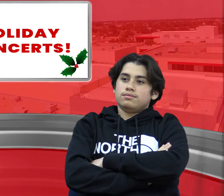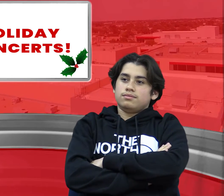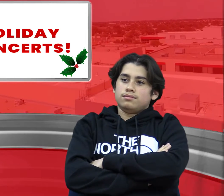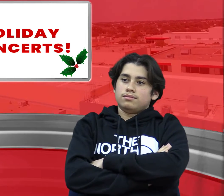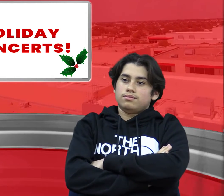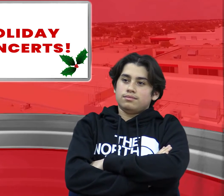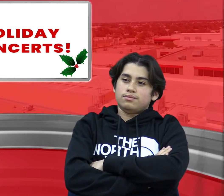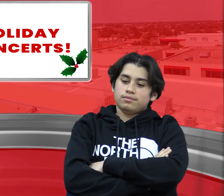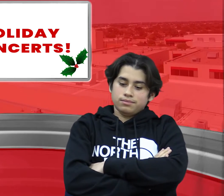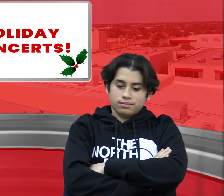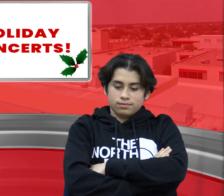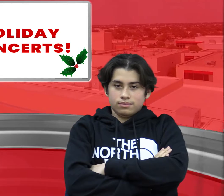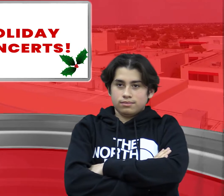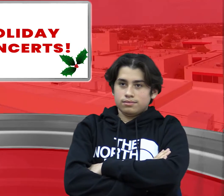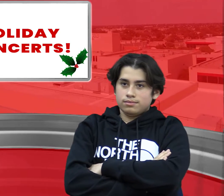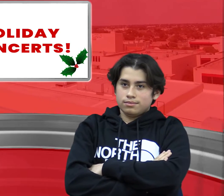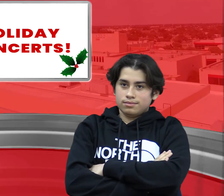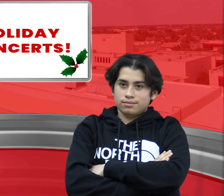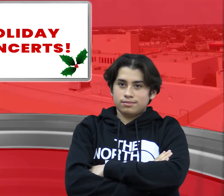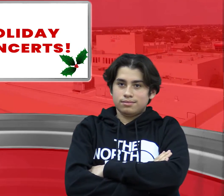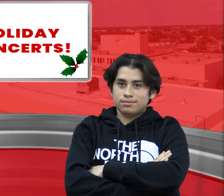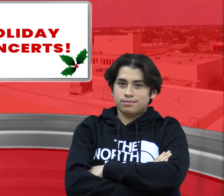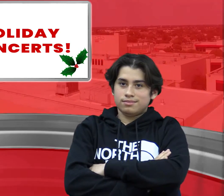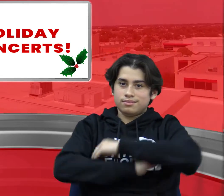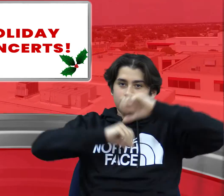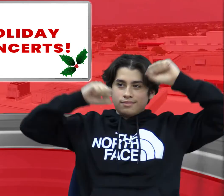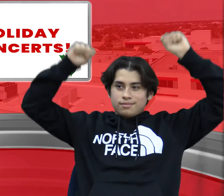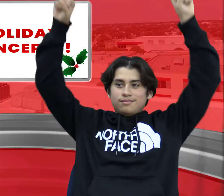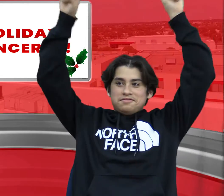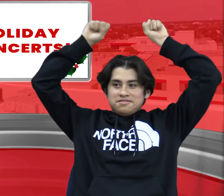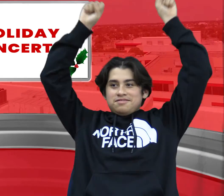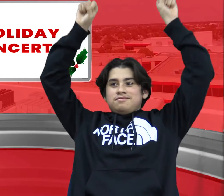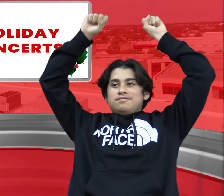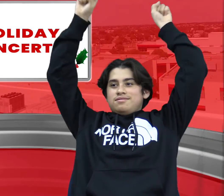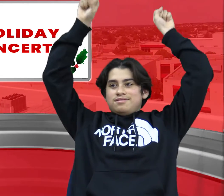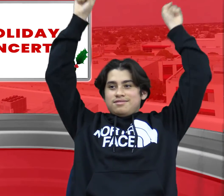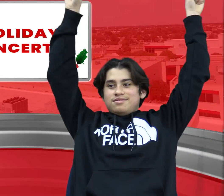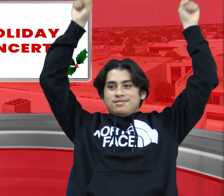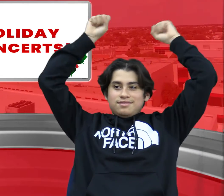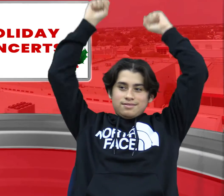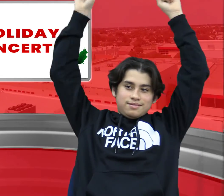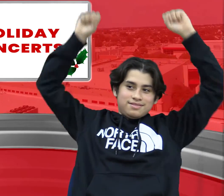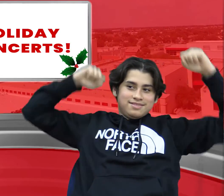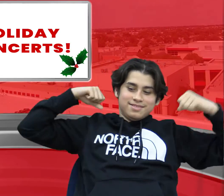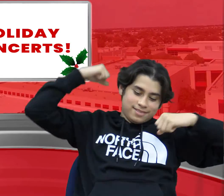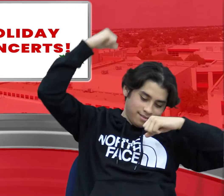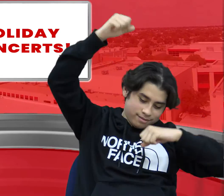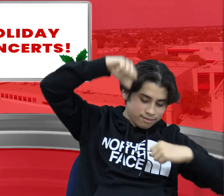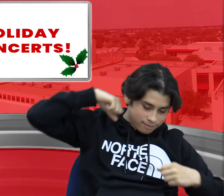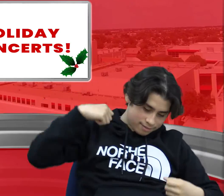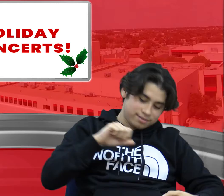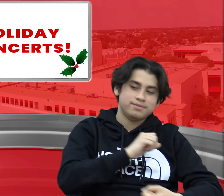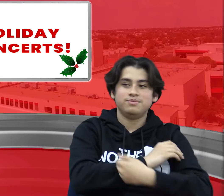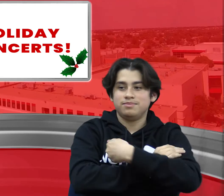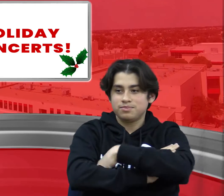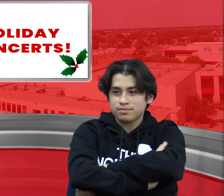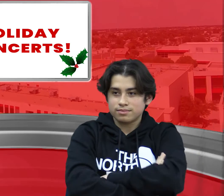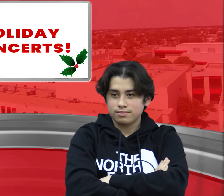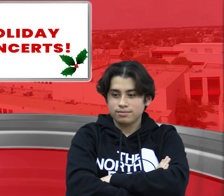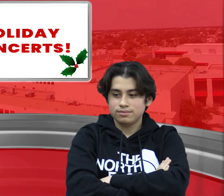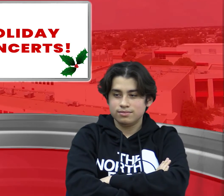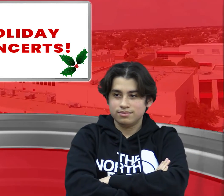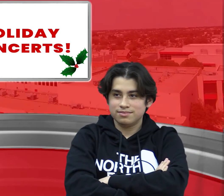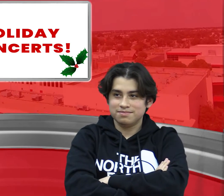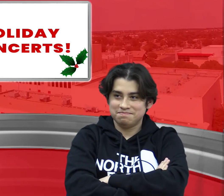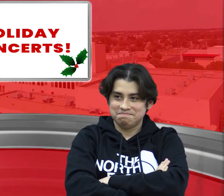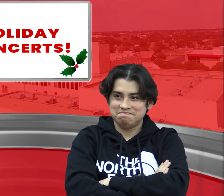at the pack at six yay Christmas concerts we like those Saturday showgirls are going to have breakfast with Santa in the